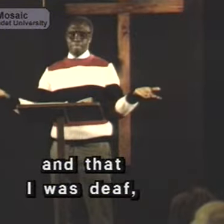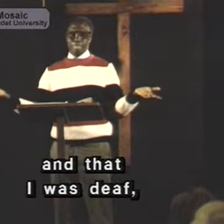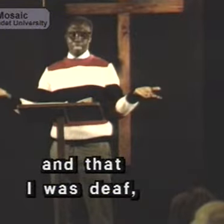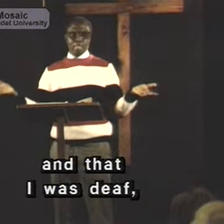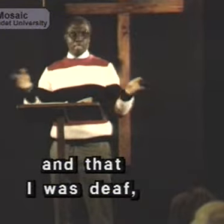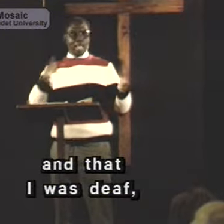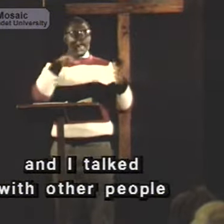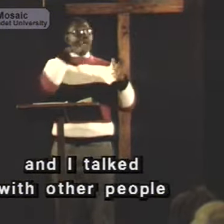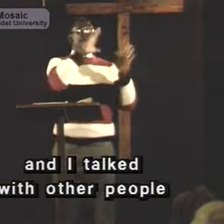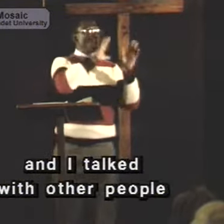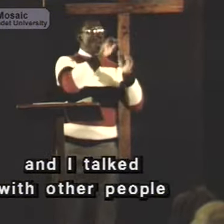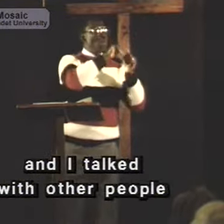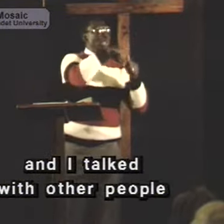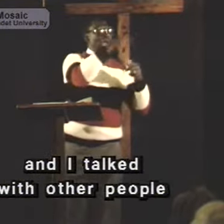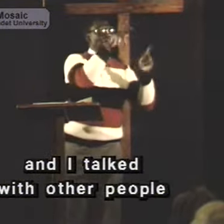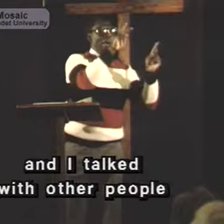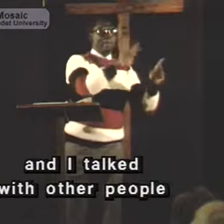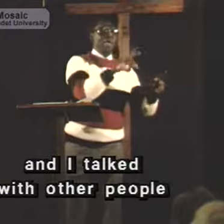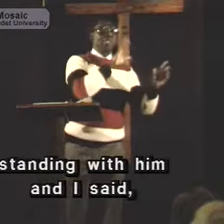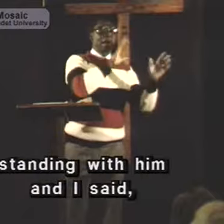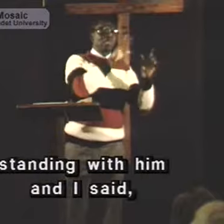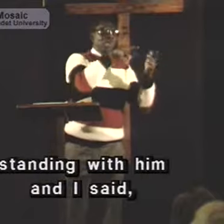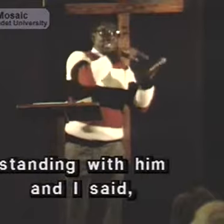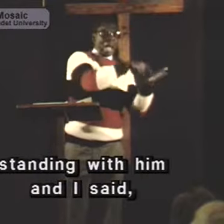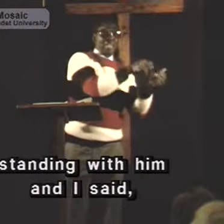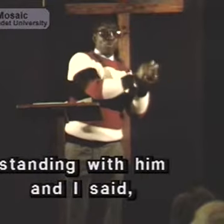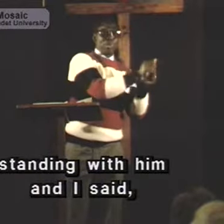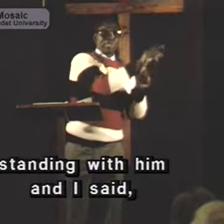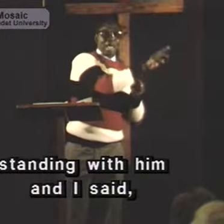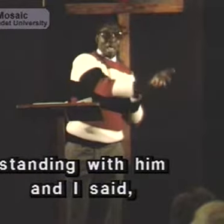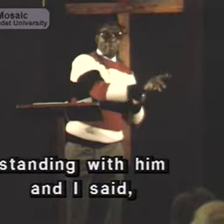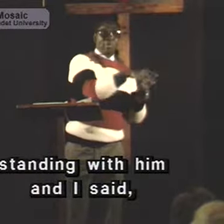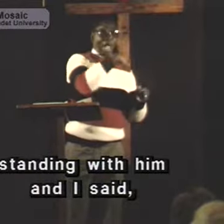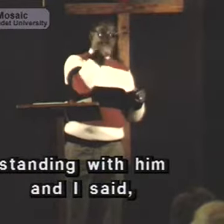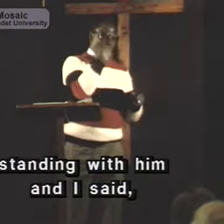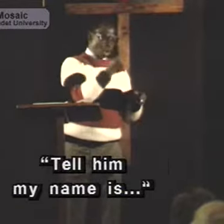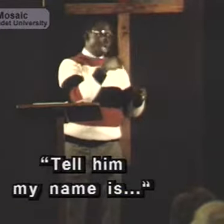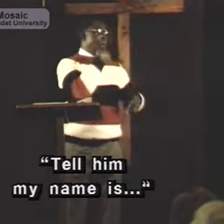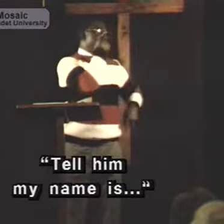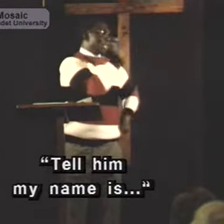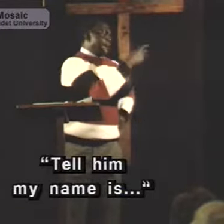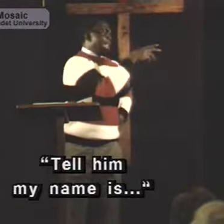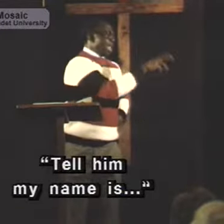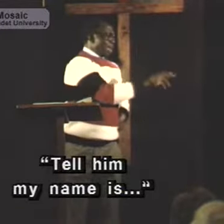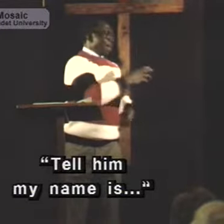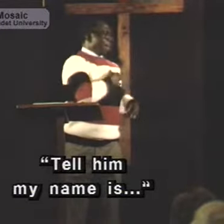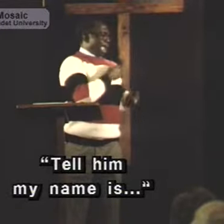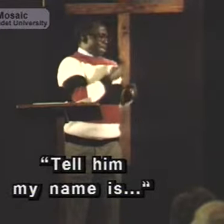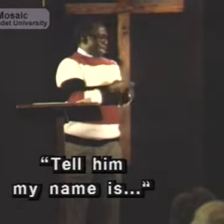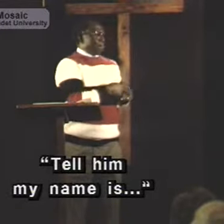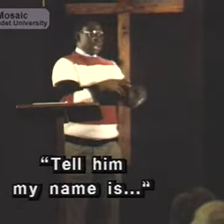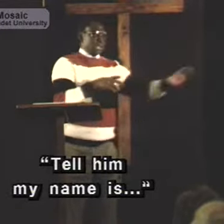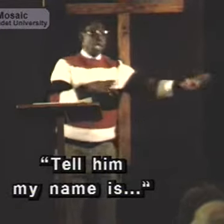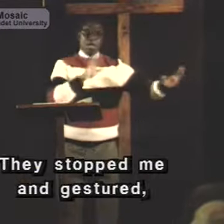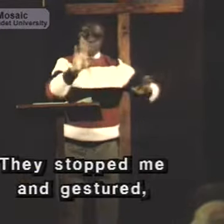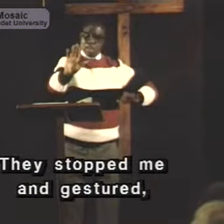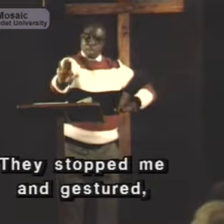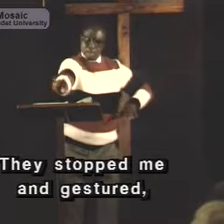and I talked with other people standing with him, and I said, tell him my name is. They stopped me and